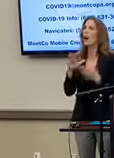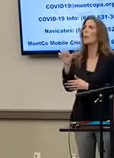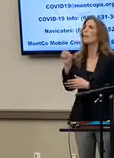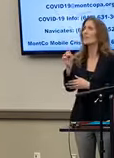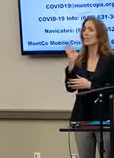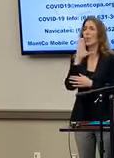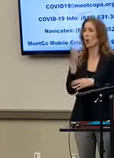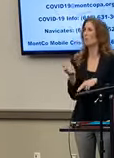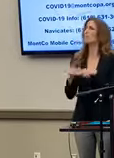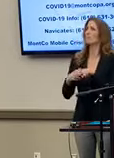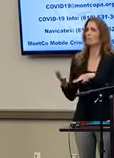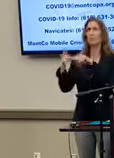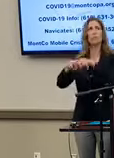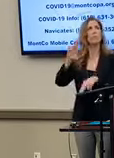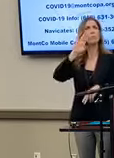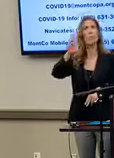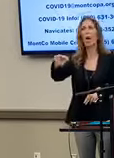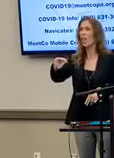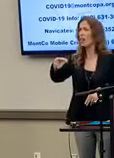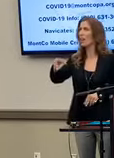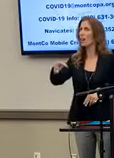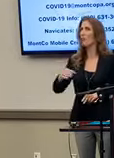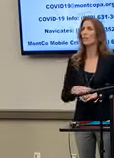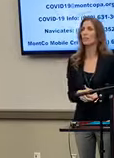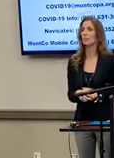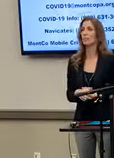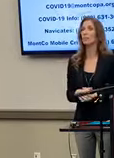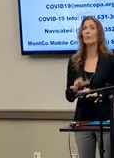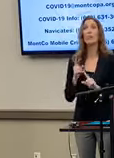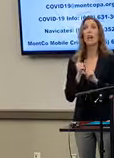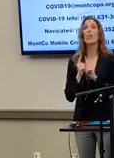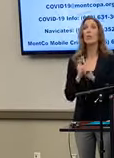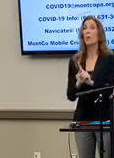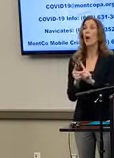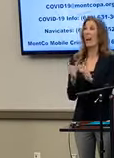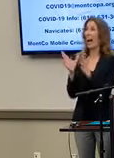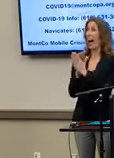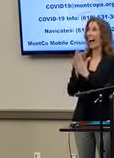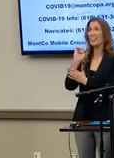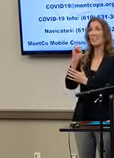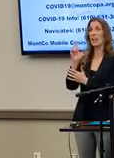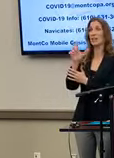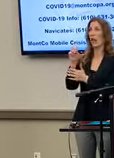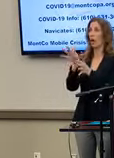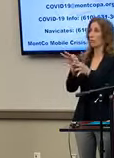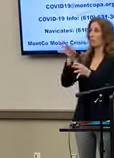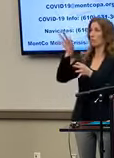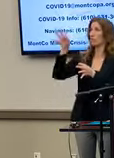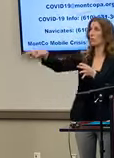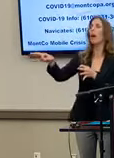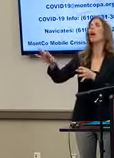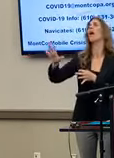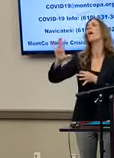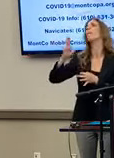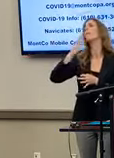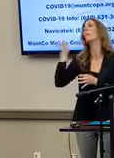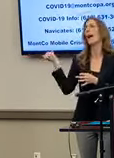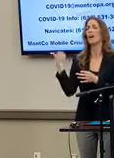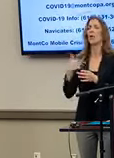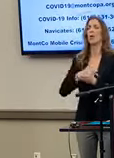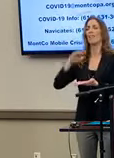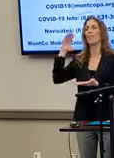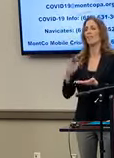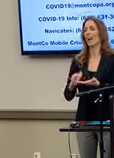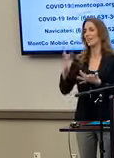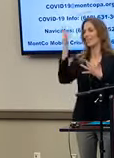have more cases than we have right now. And the whole point of asking them to postpone was to have them come back at a time when we had a lower